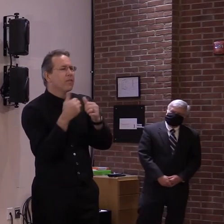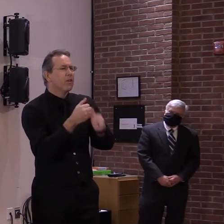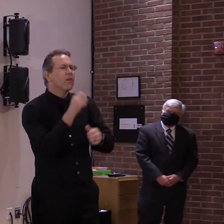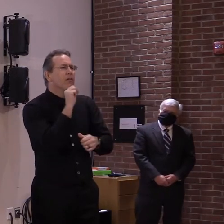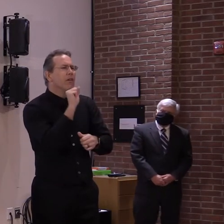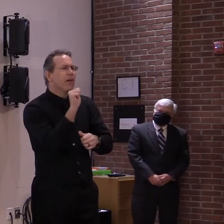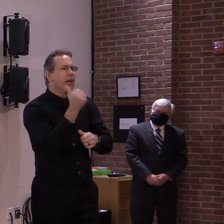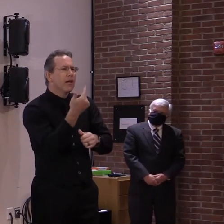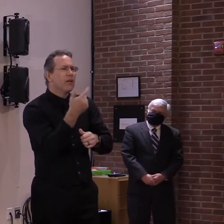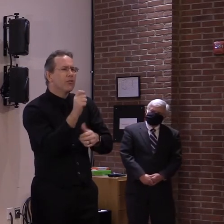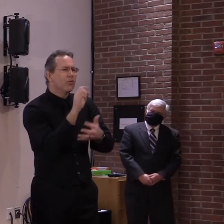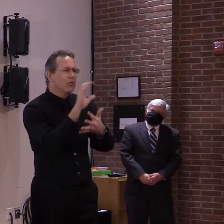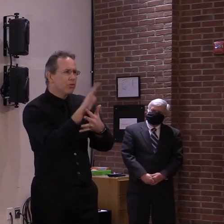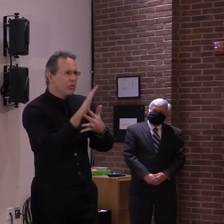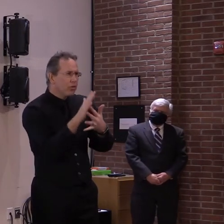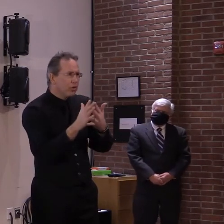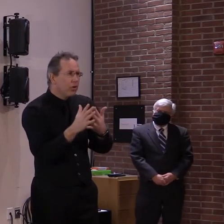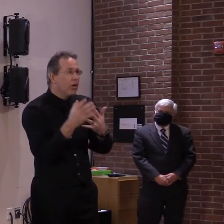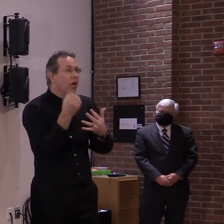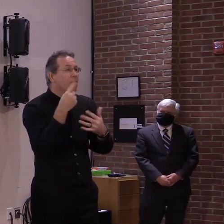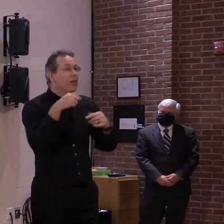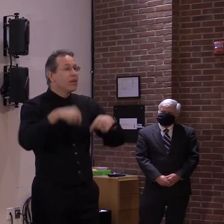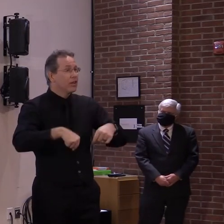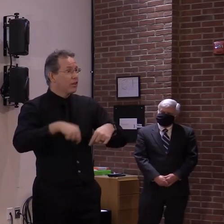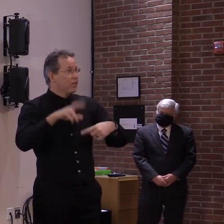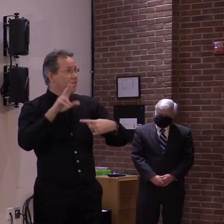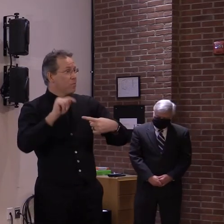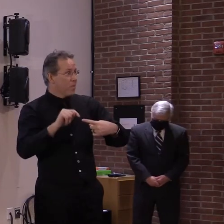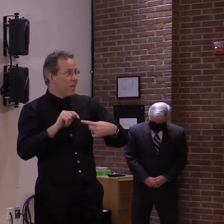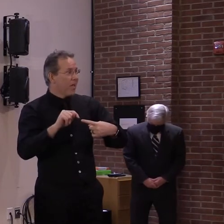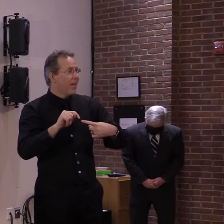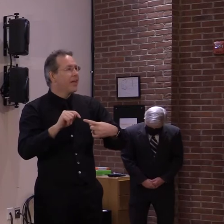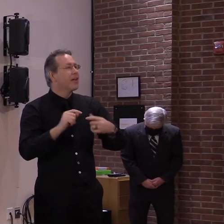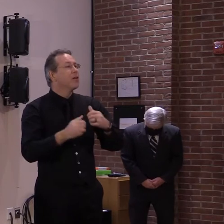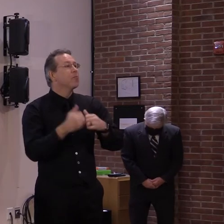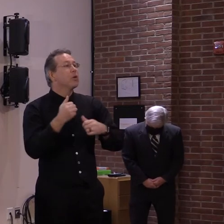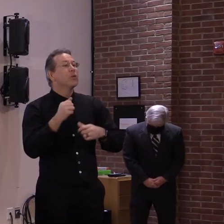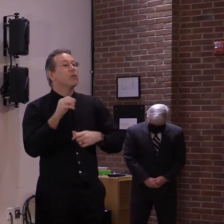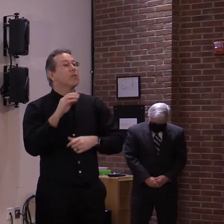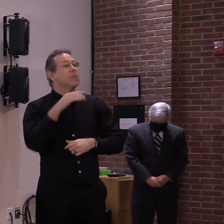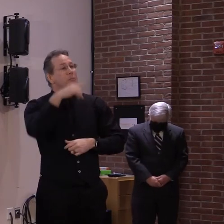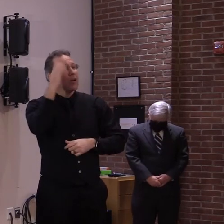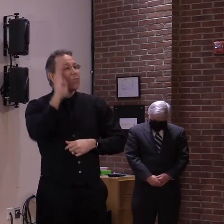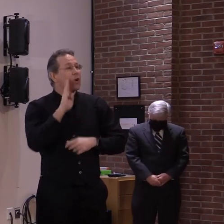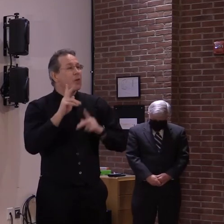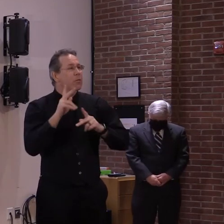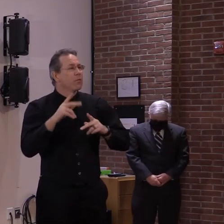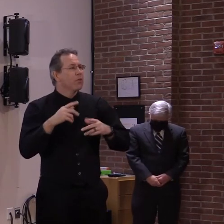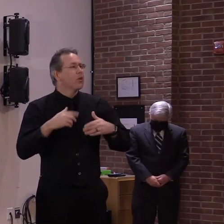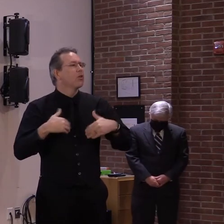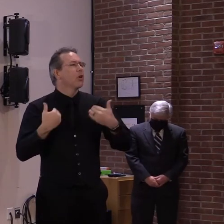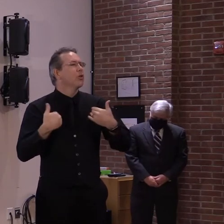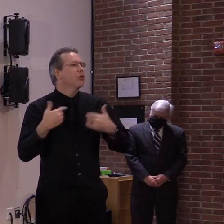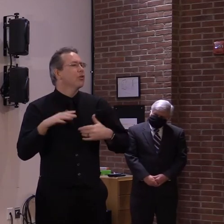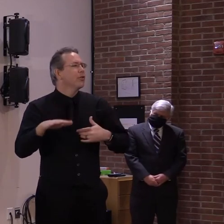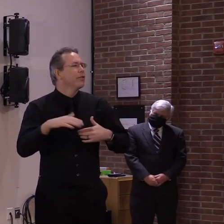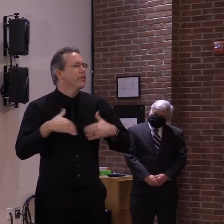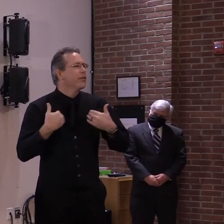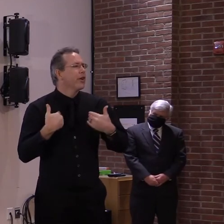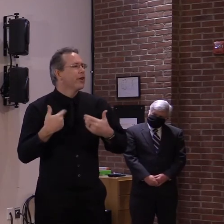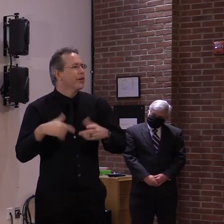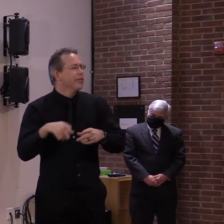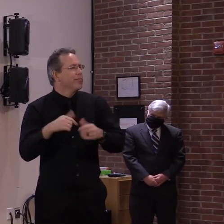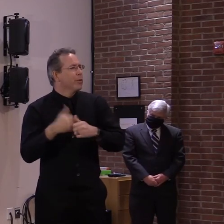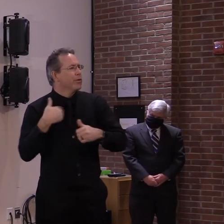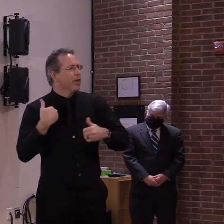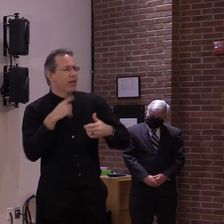in the BIPOC population, in Vermont. That's mean. So majority of them will probably come, uh,